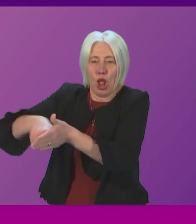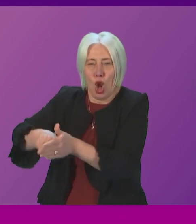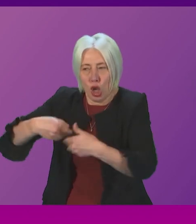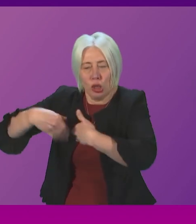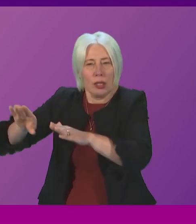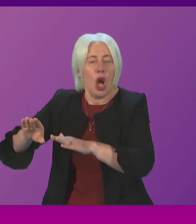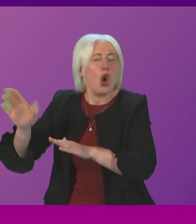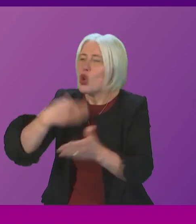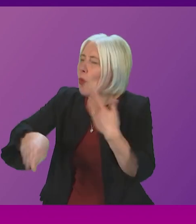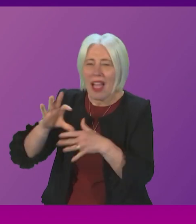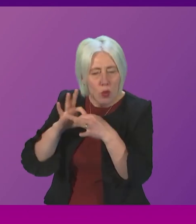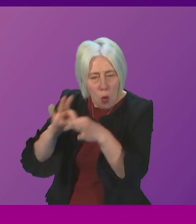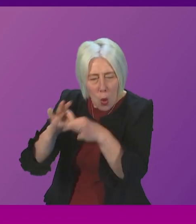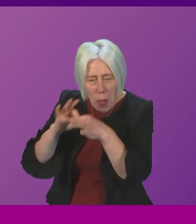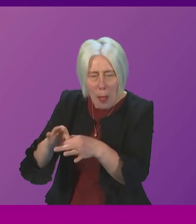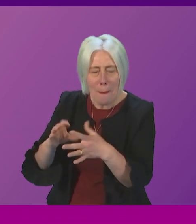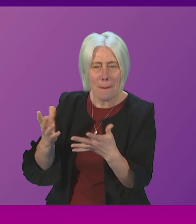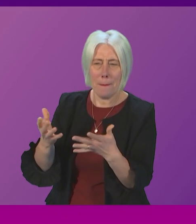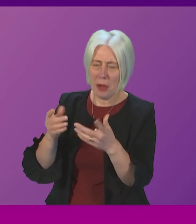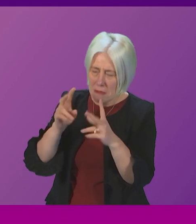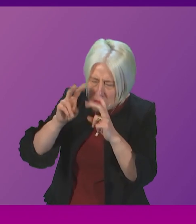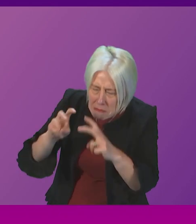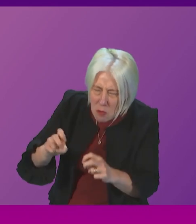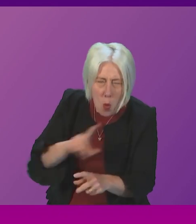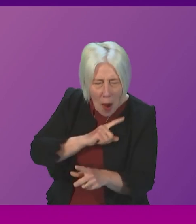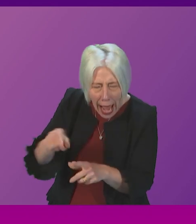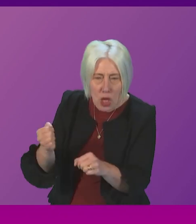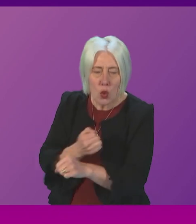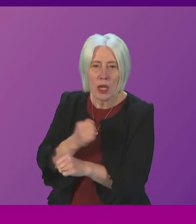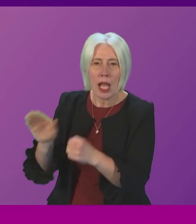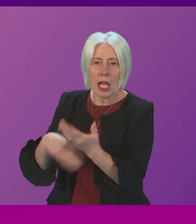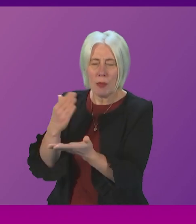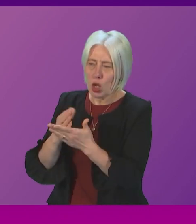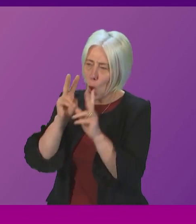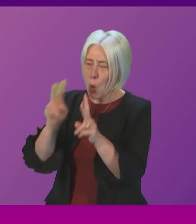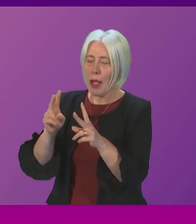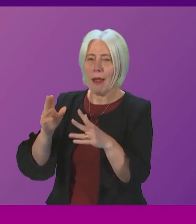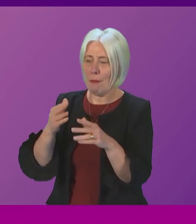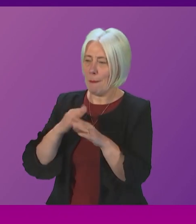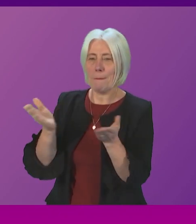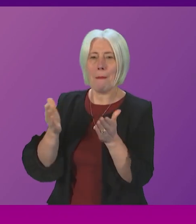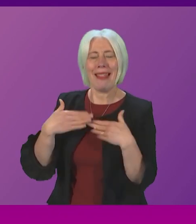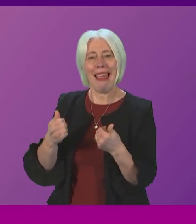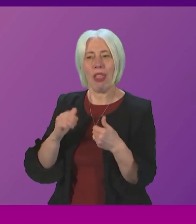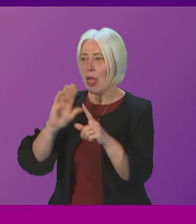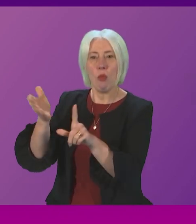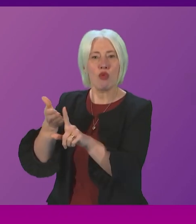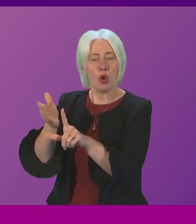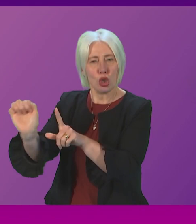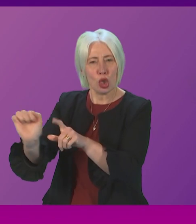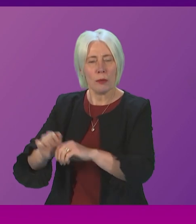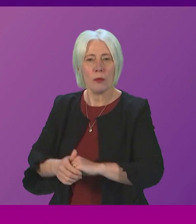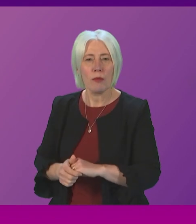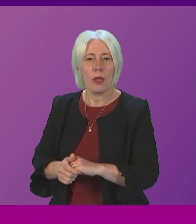ensuring we work with them to reduce violence and taking a public health approach to that is something I am very committed to do Michelle